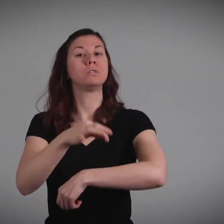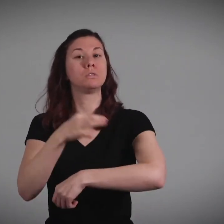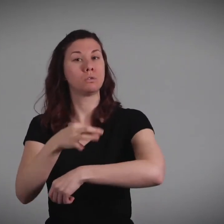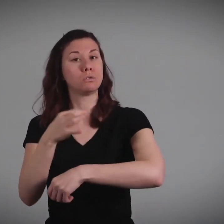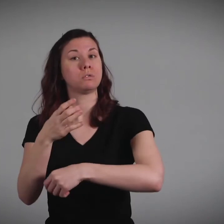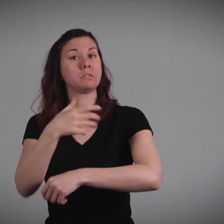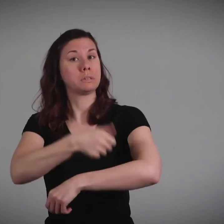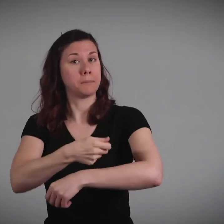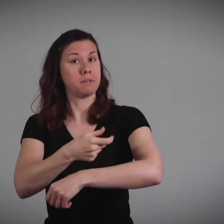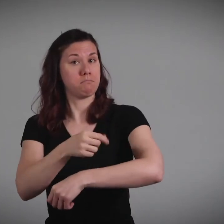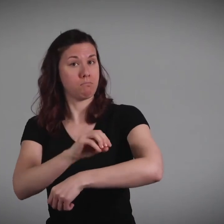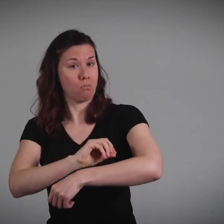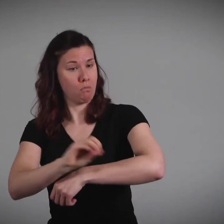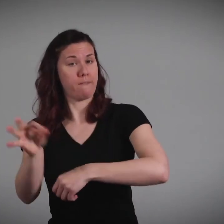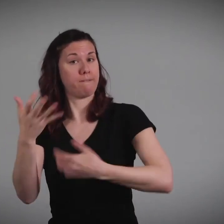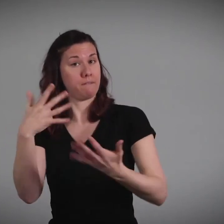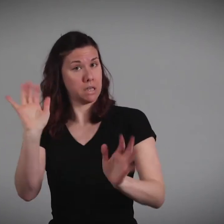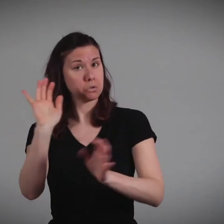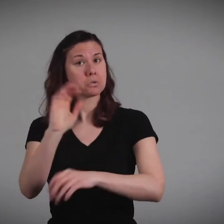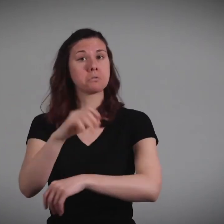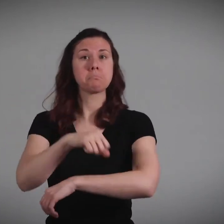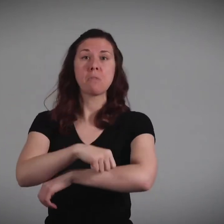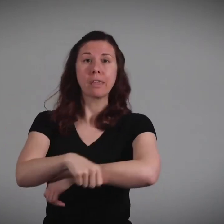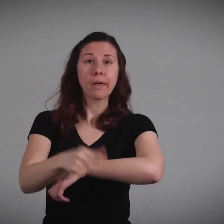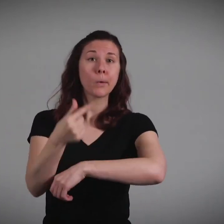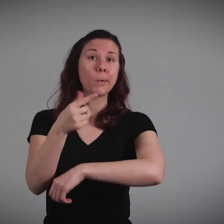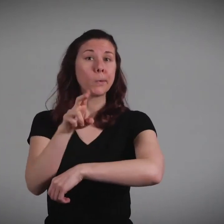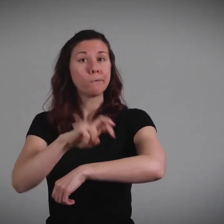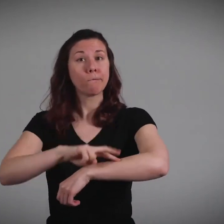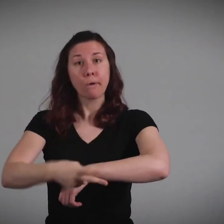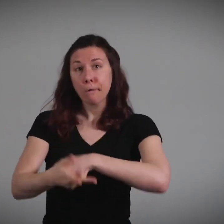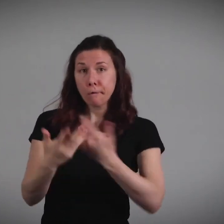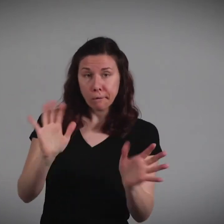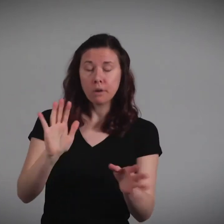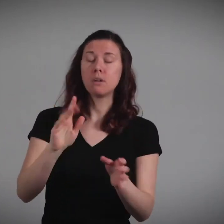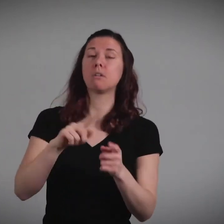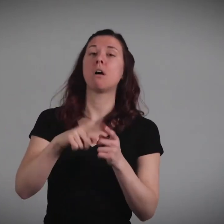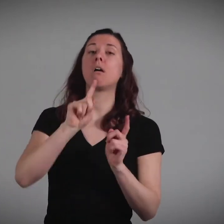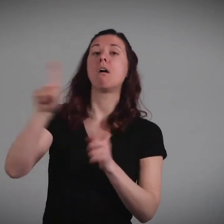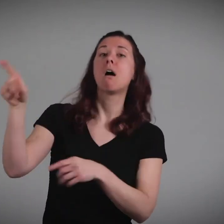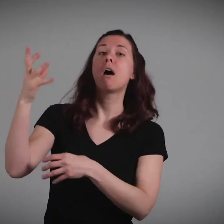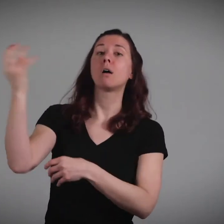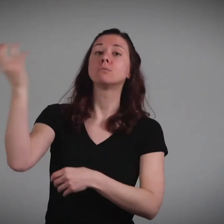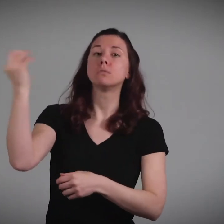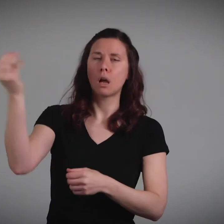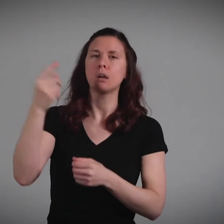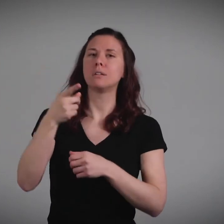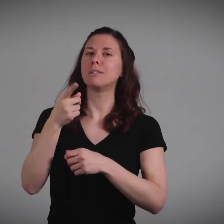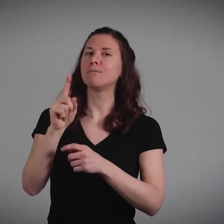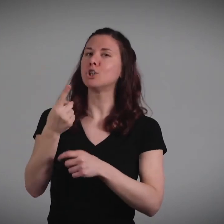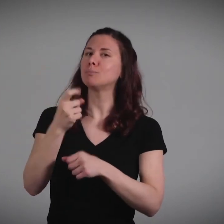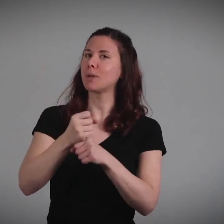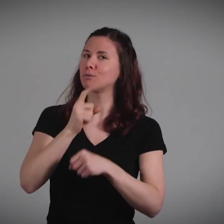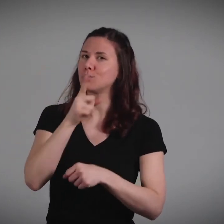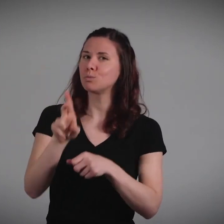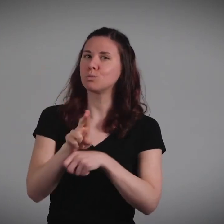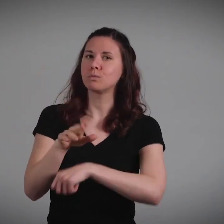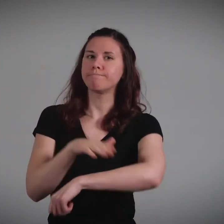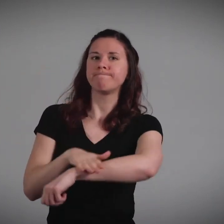scar, when the stitches or staples have been removed or the glue and the tape have fallen off, use sunblock on the healed